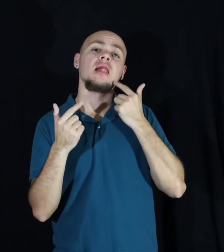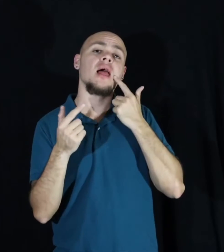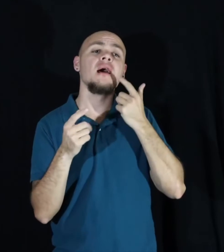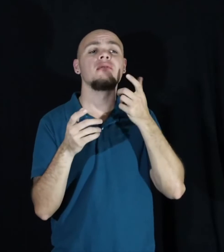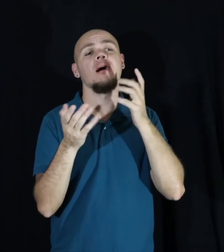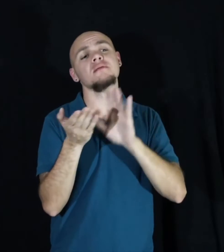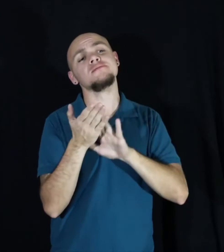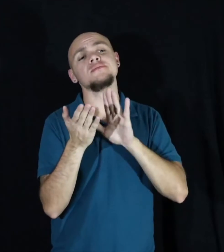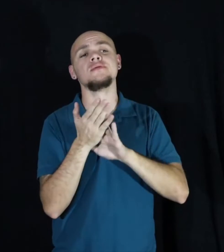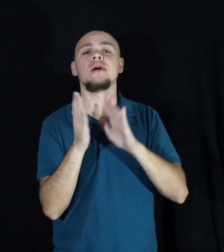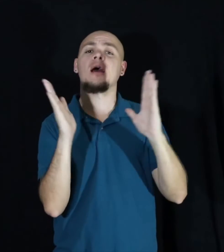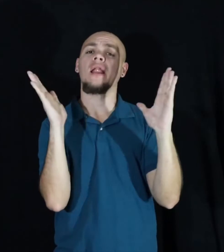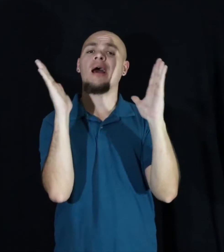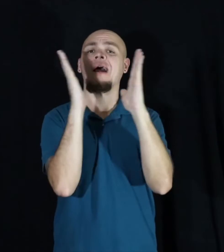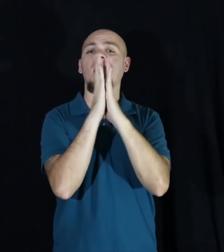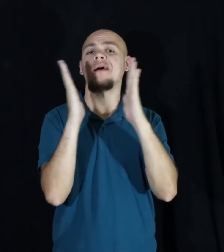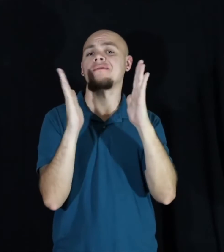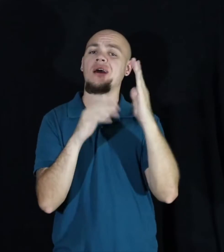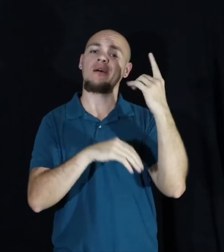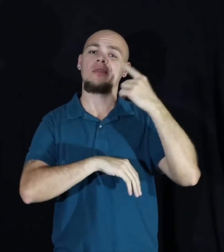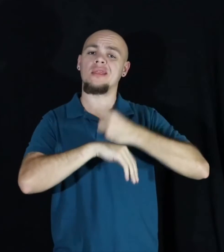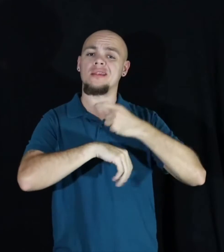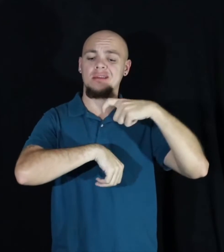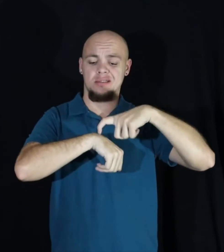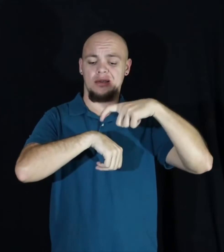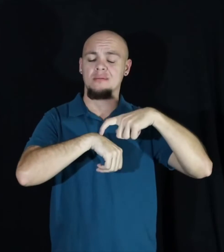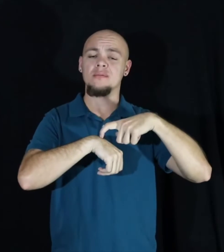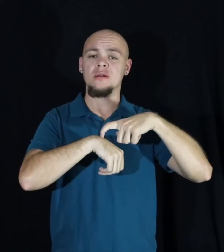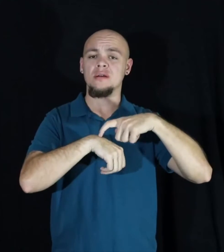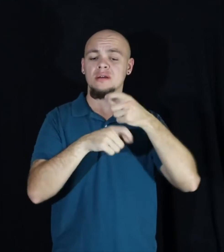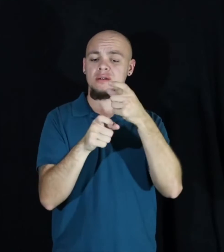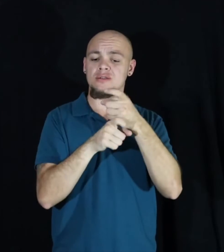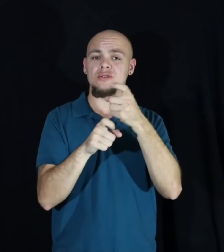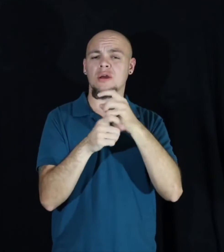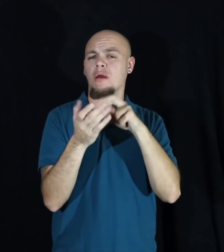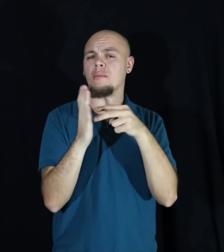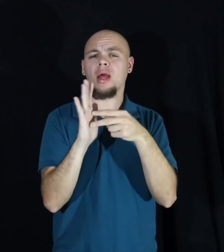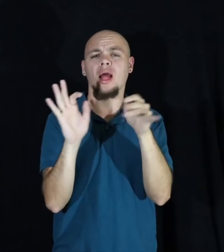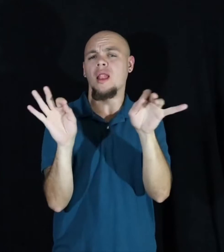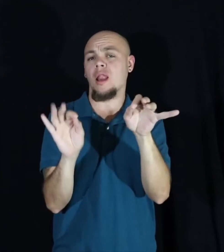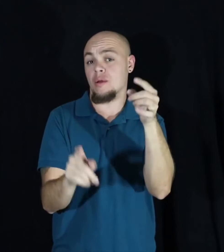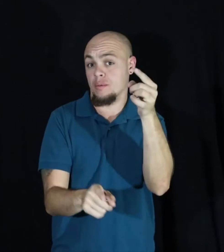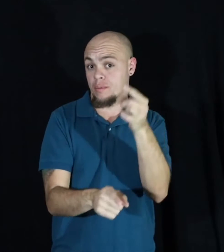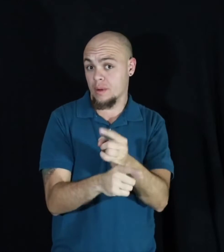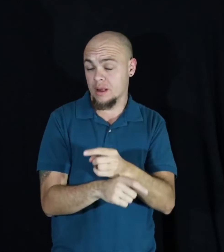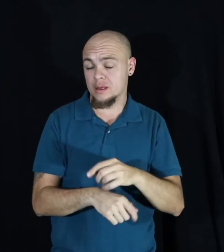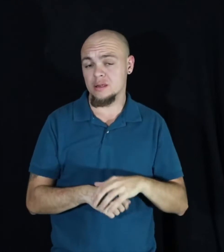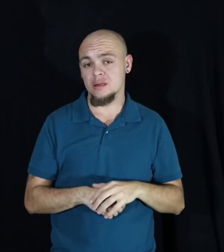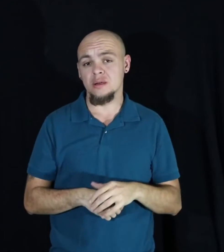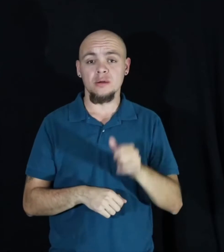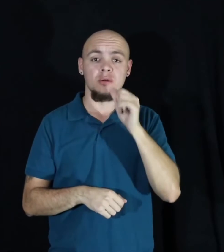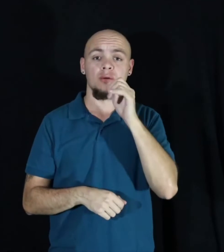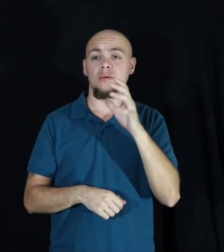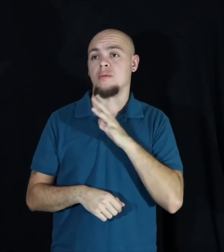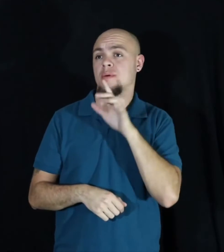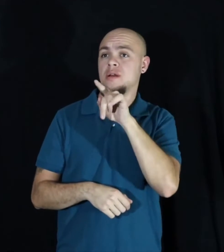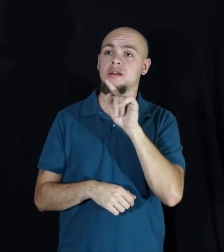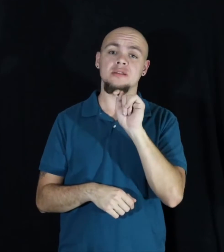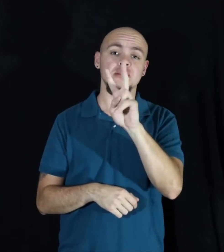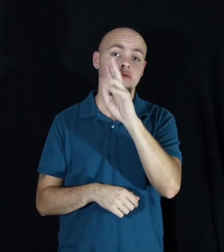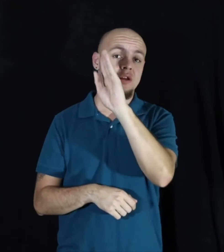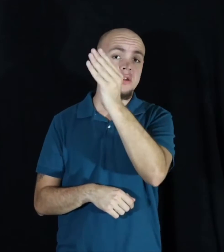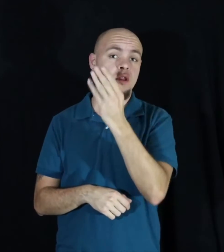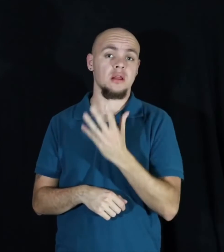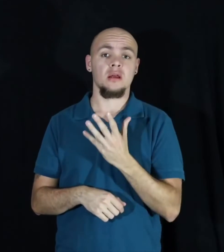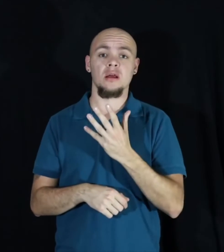above high fives in the schoolyard daytime. Jokes mean nothing, right? The woman on TV telling me,